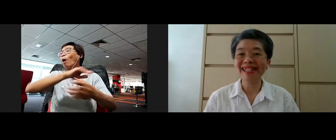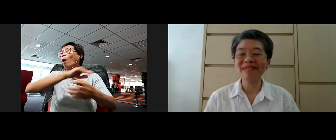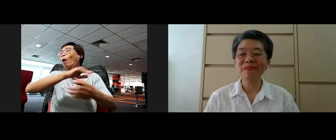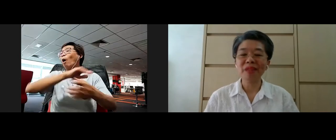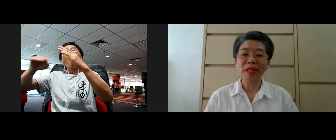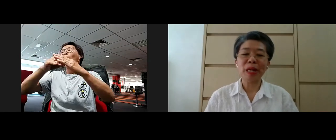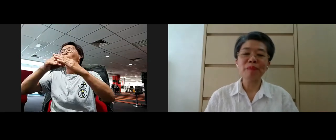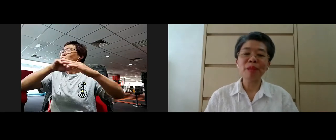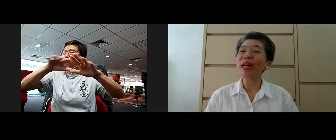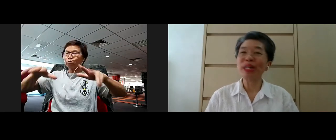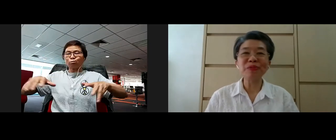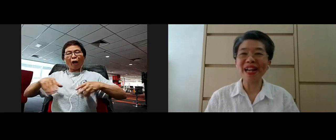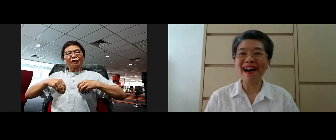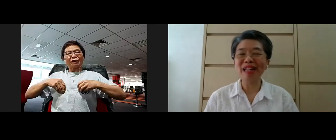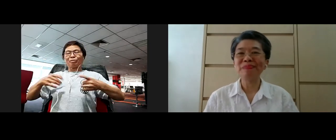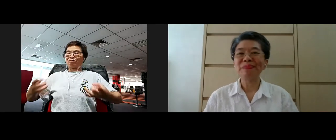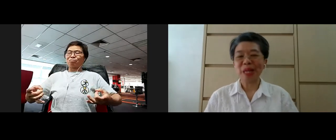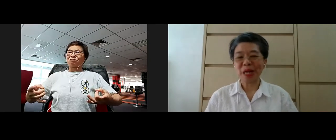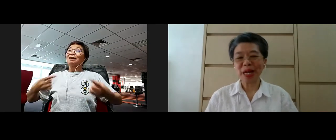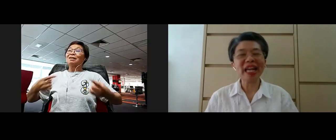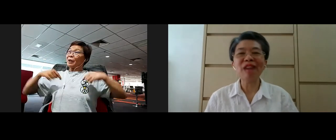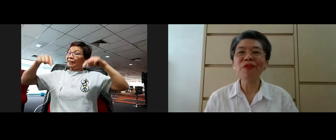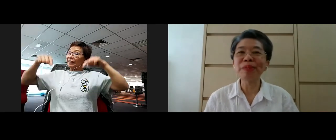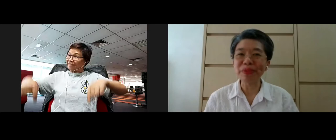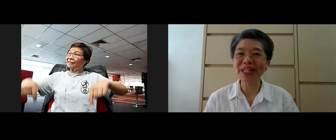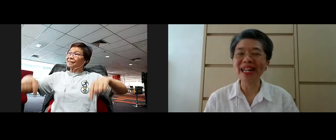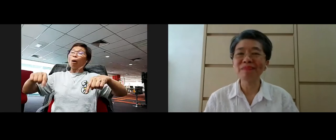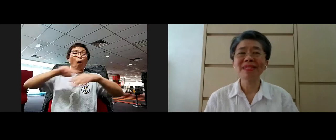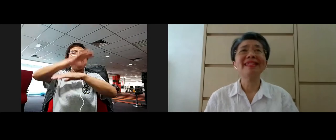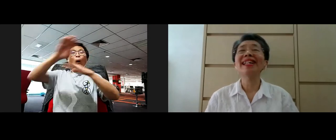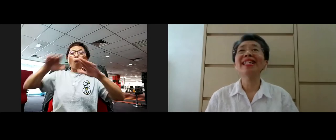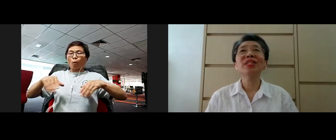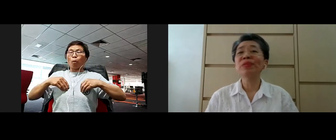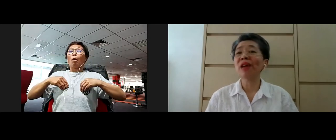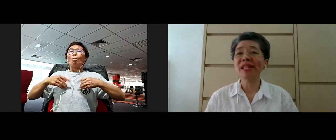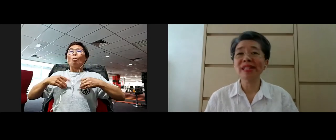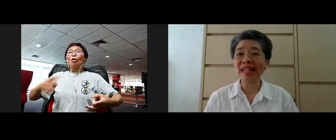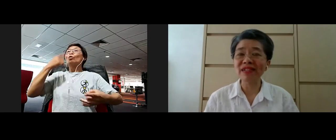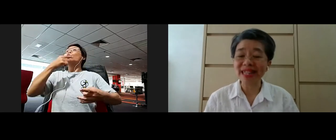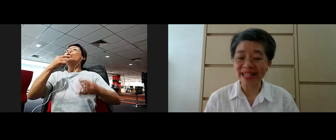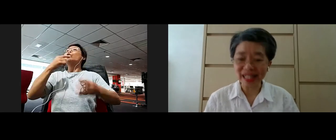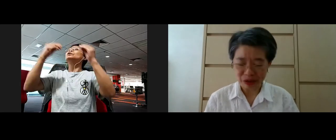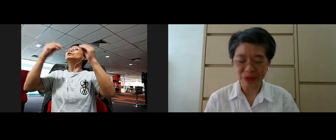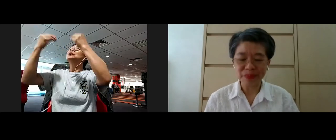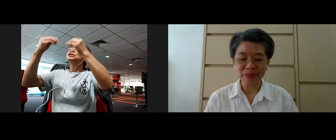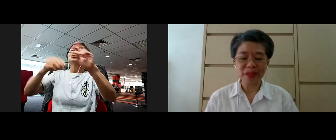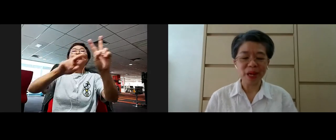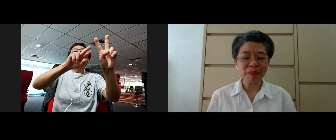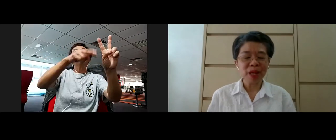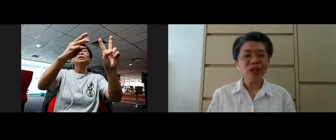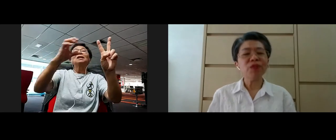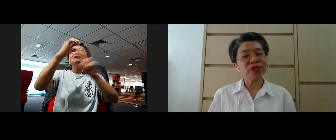practice but here we are it came from the Buddha 2,600 years ago